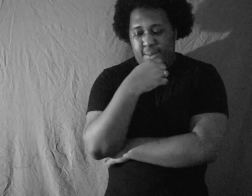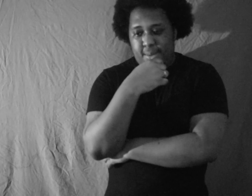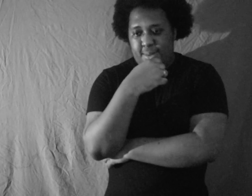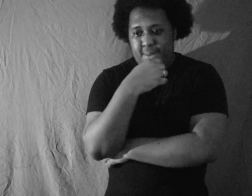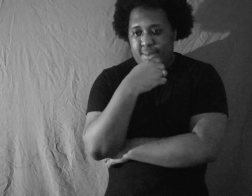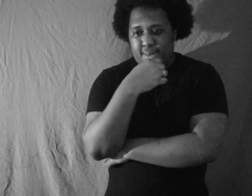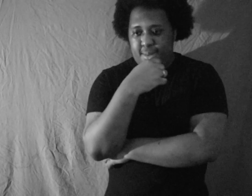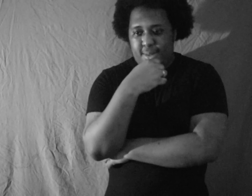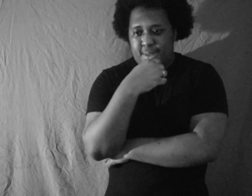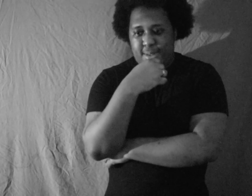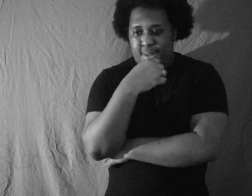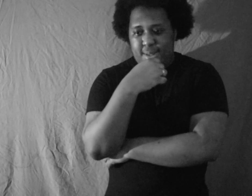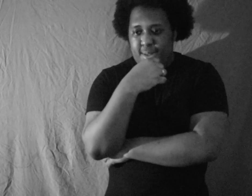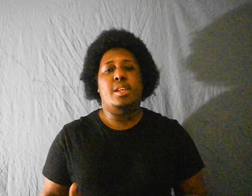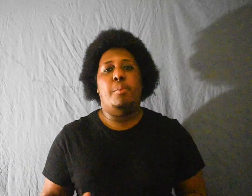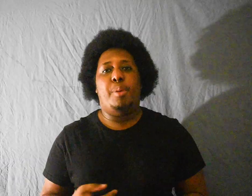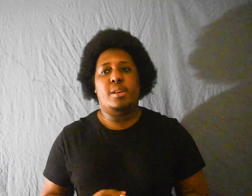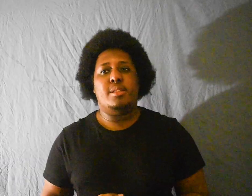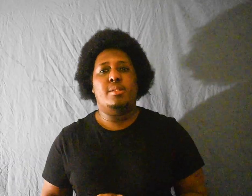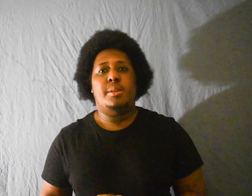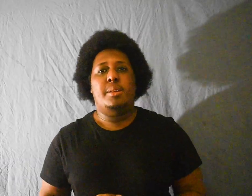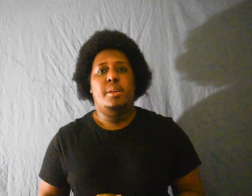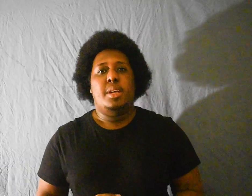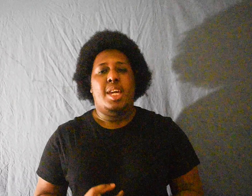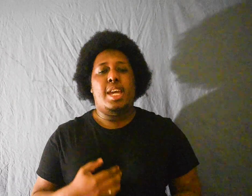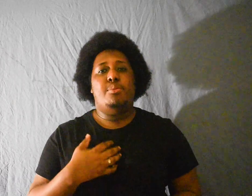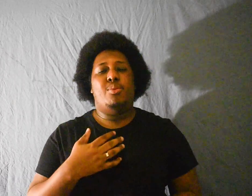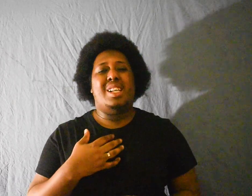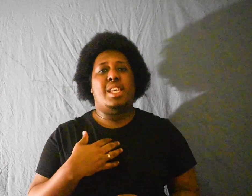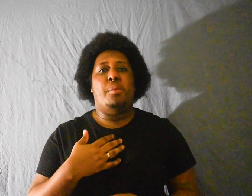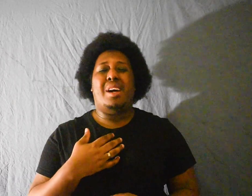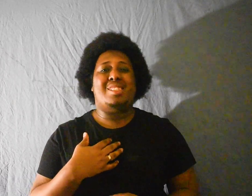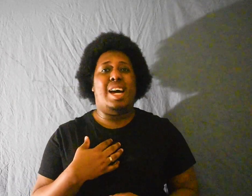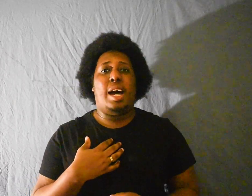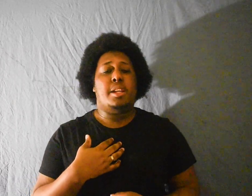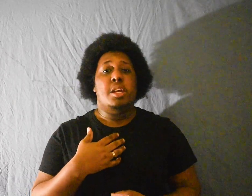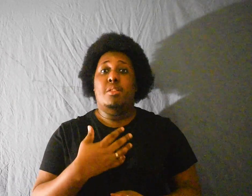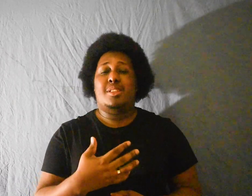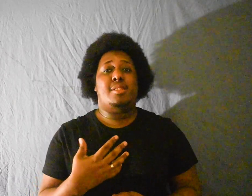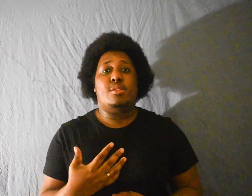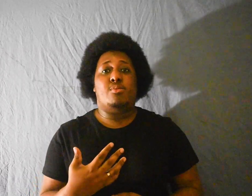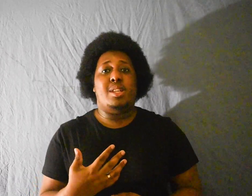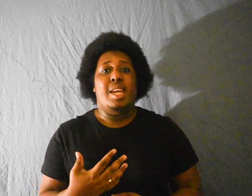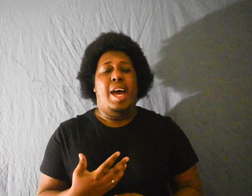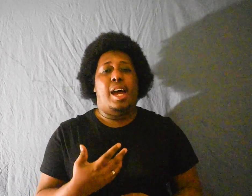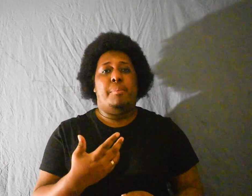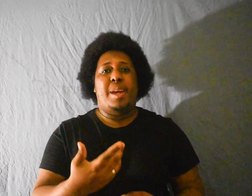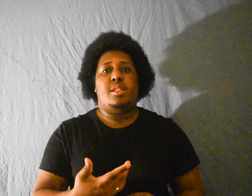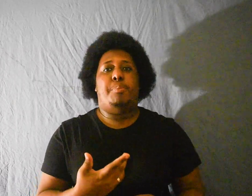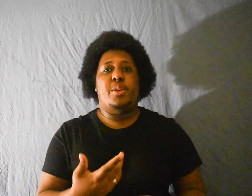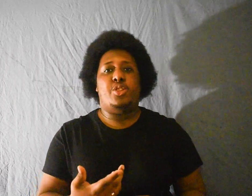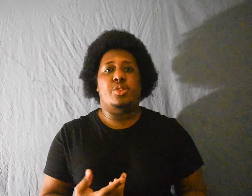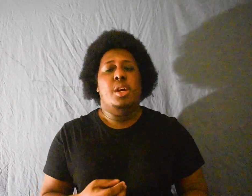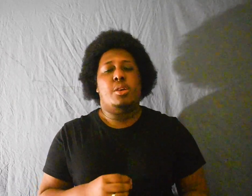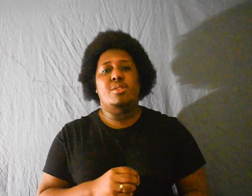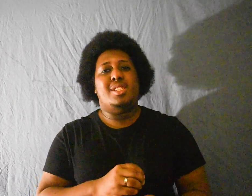heartbroken Some women be like, you're bugging Even when I tell my side, you'll disagree I can paint the picture, go into